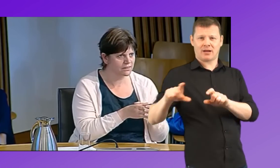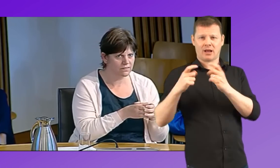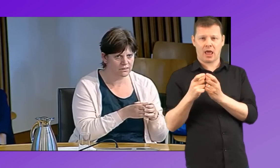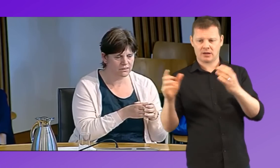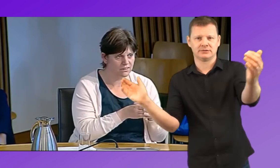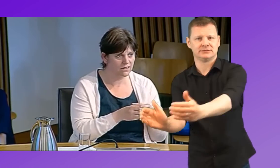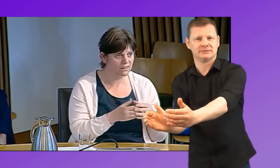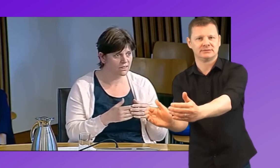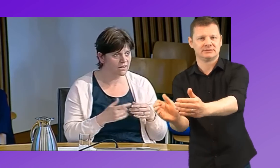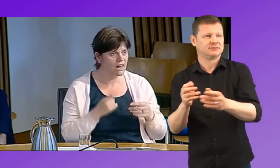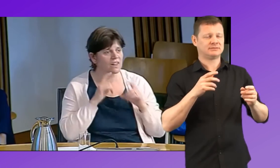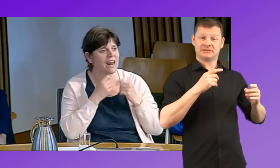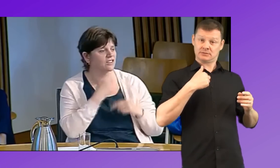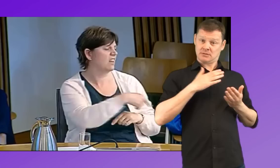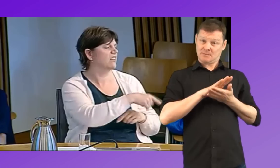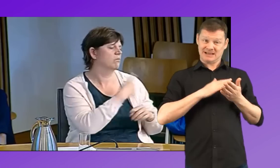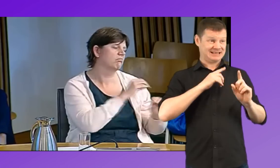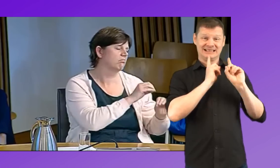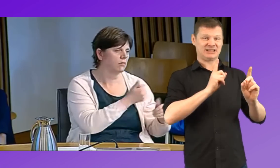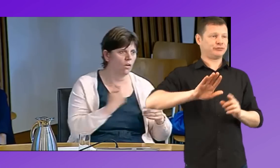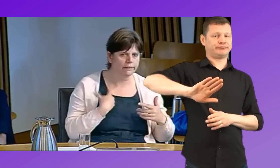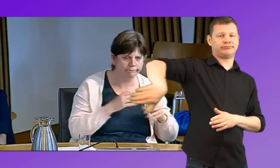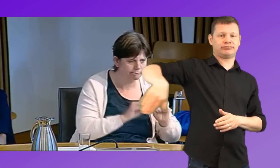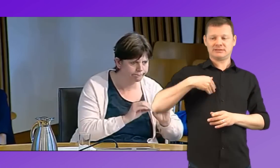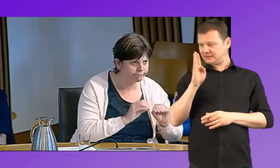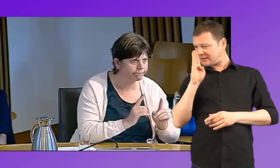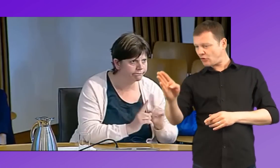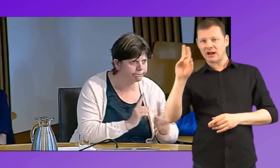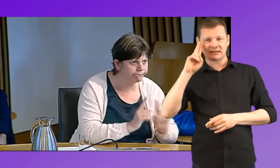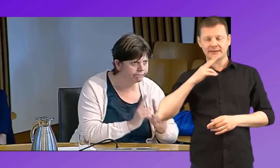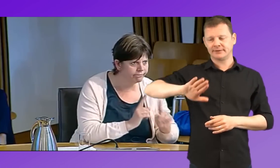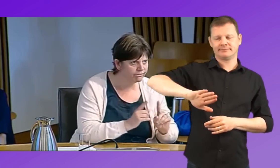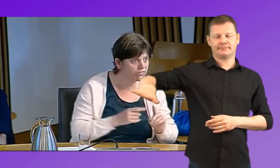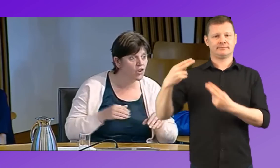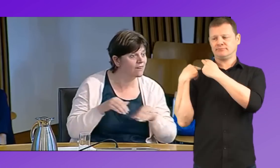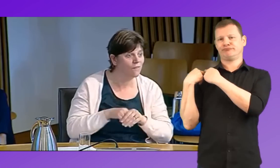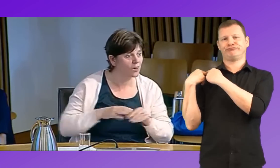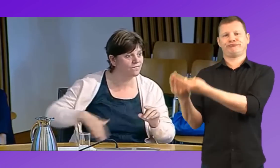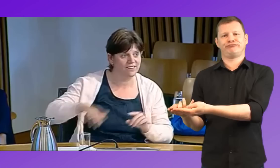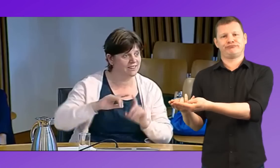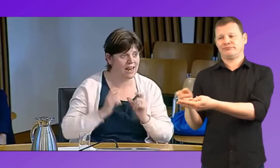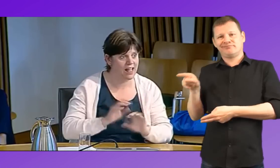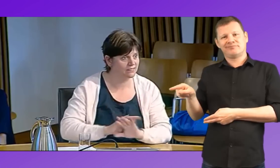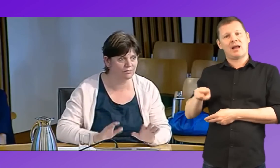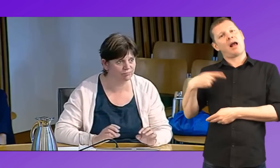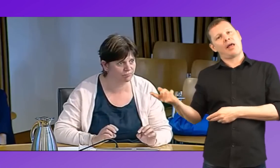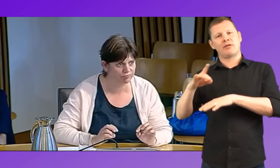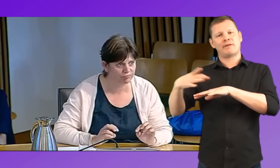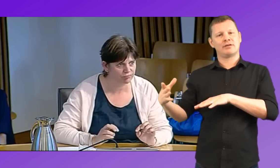is essentially a macro class within the larger class. So the classroom teacher isn't directly teaching the deaf child. They're devolving that responsibility